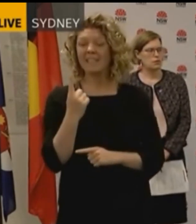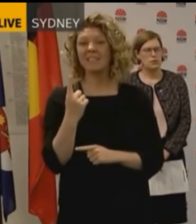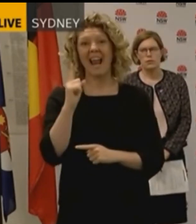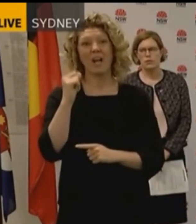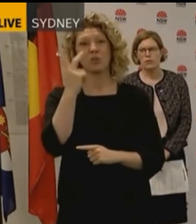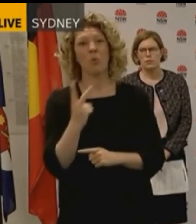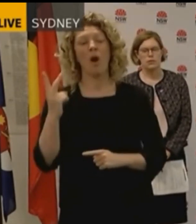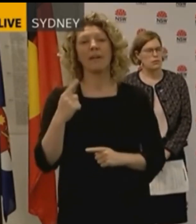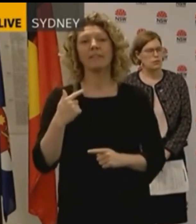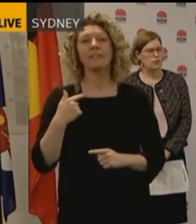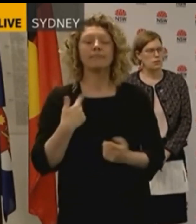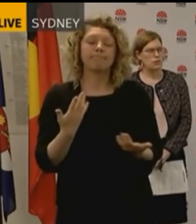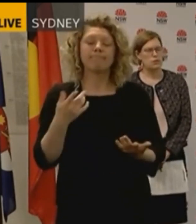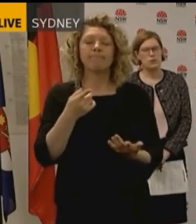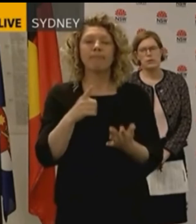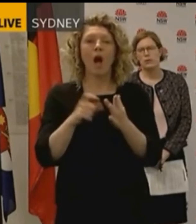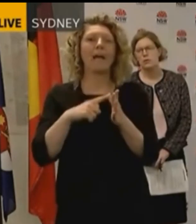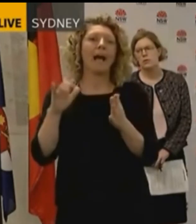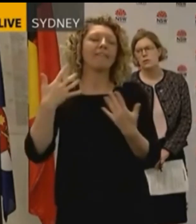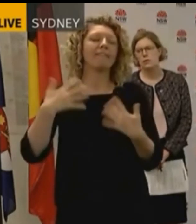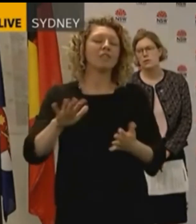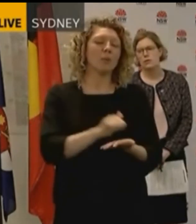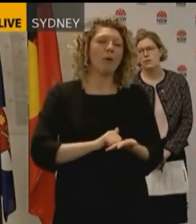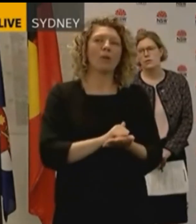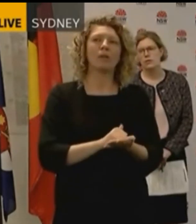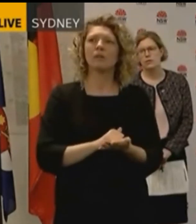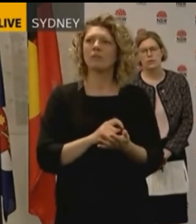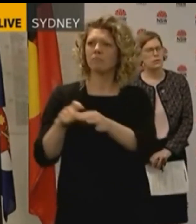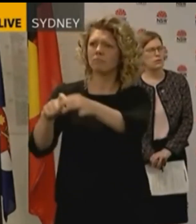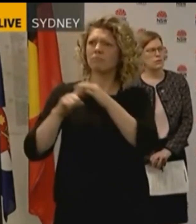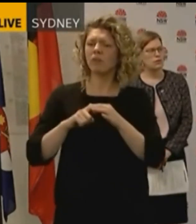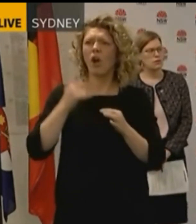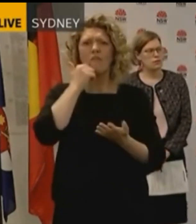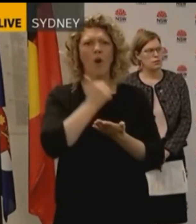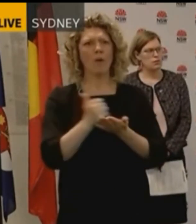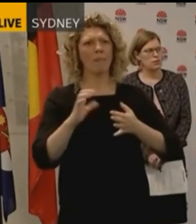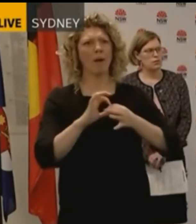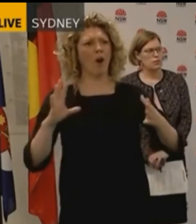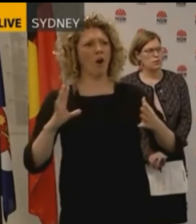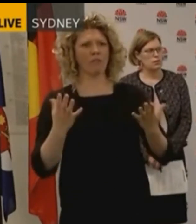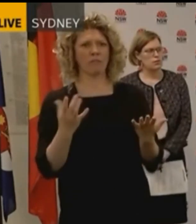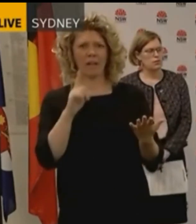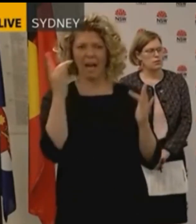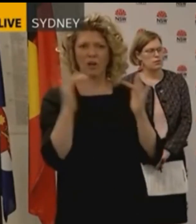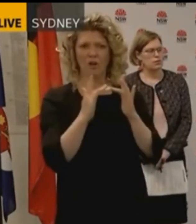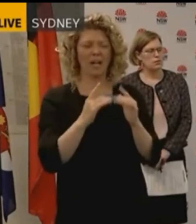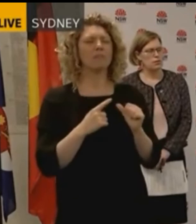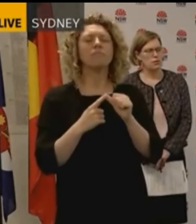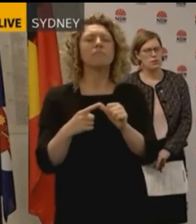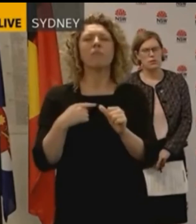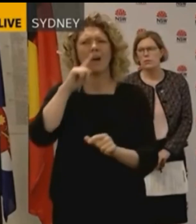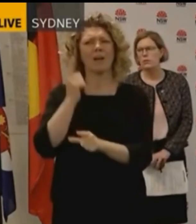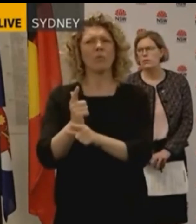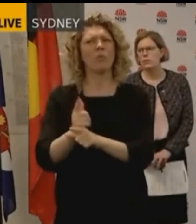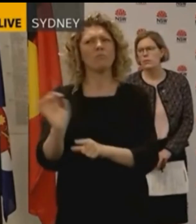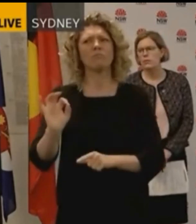twice, and, um, I accepted their apology this morning. accept that the telephone number concerned is now disconnected, so no one could contact you on any one? Uh, I don't want to comment